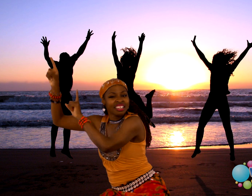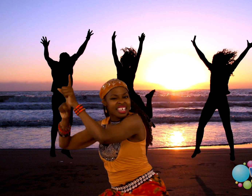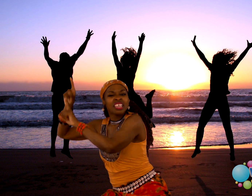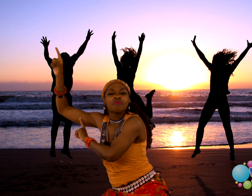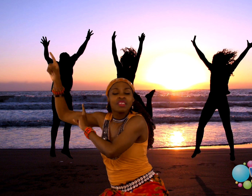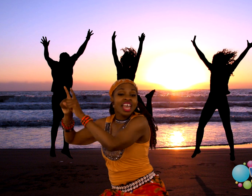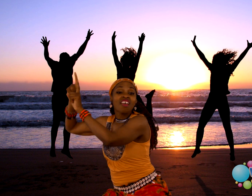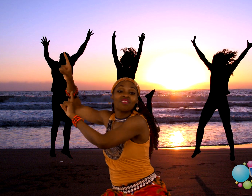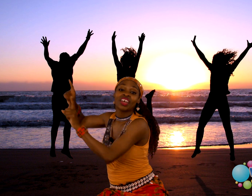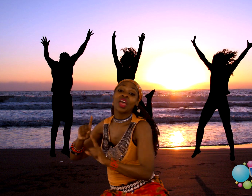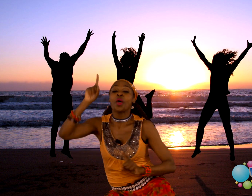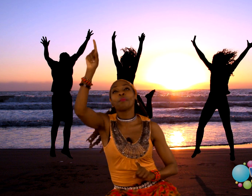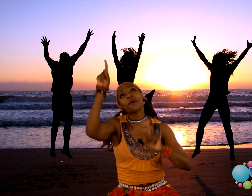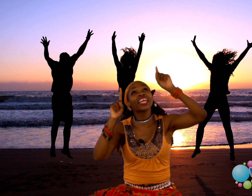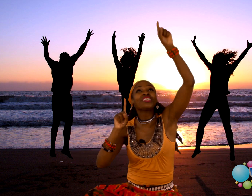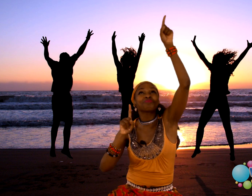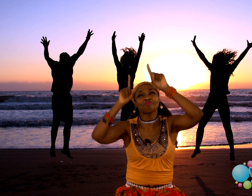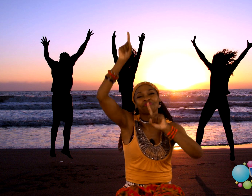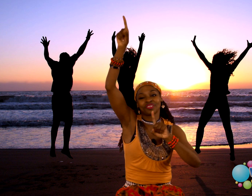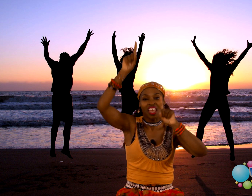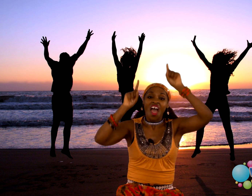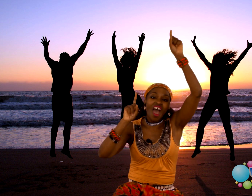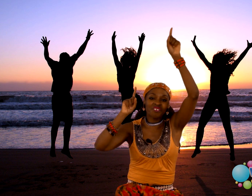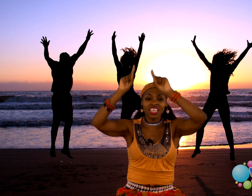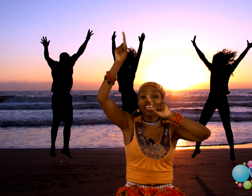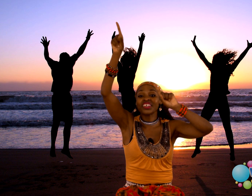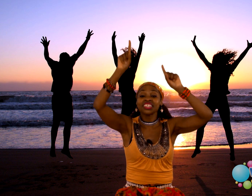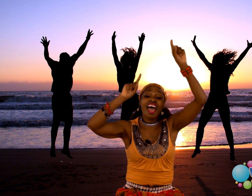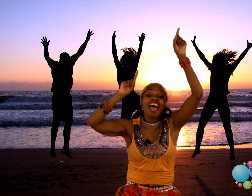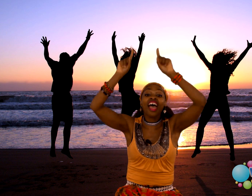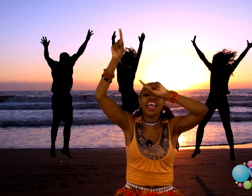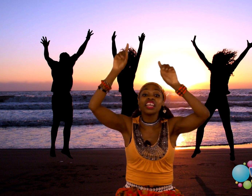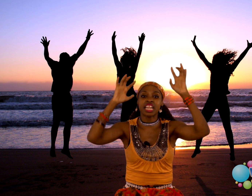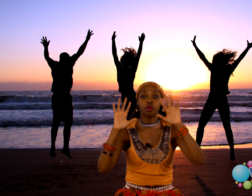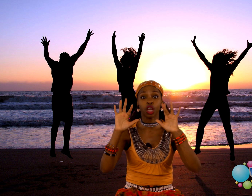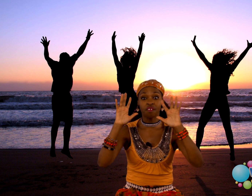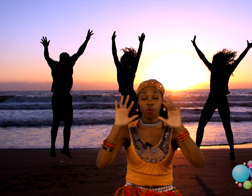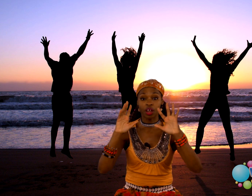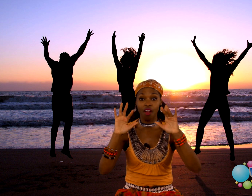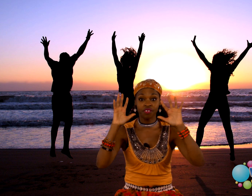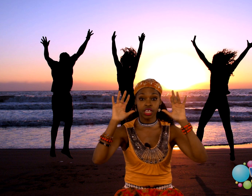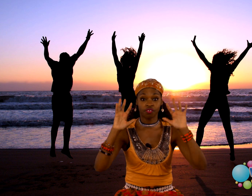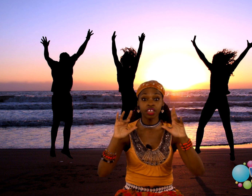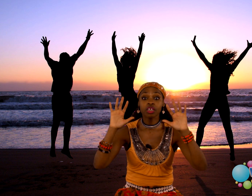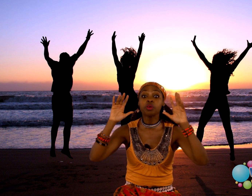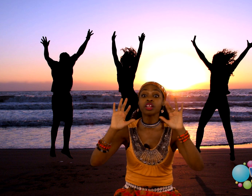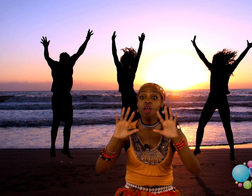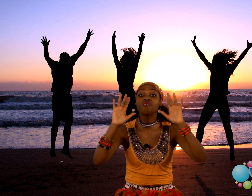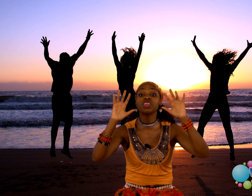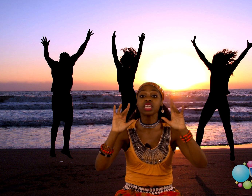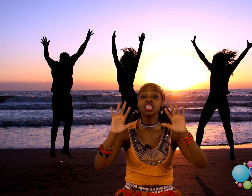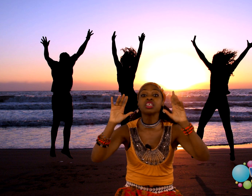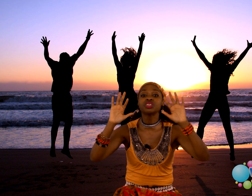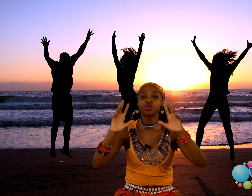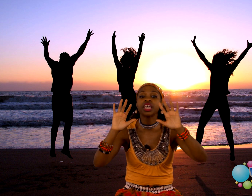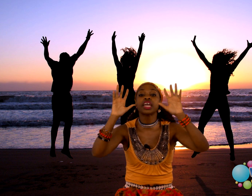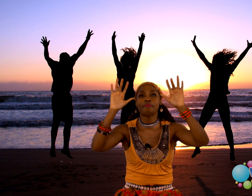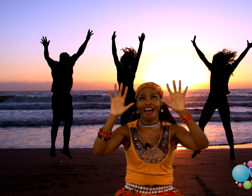them right. Point your fingers up high. I want twirling your fingers way up